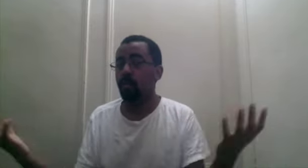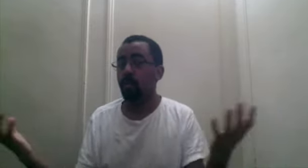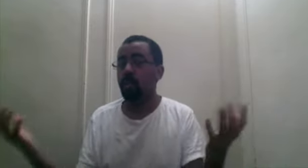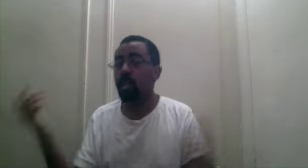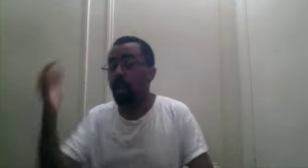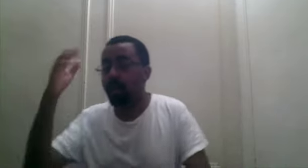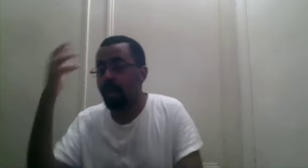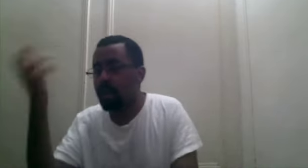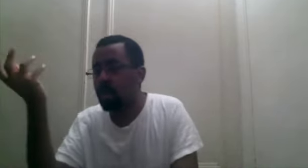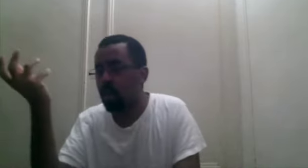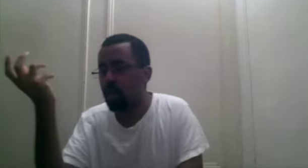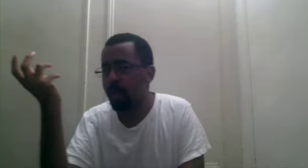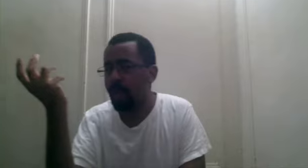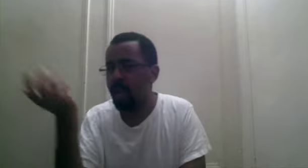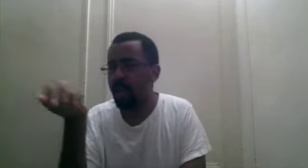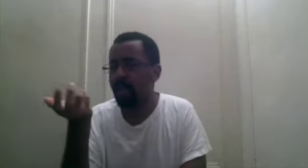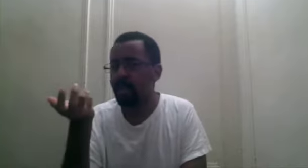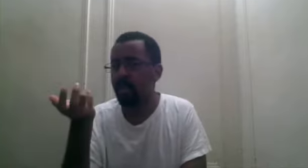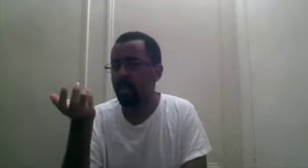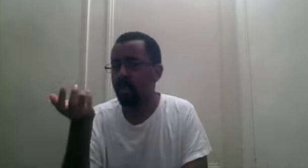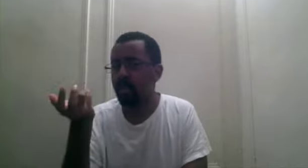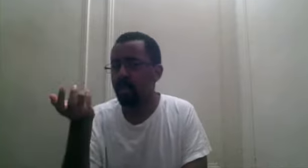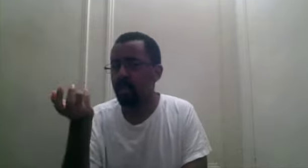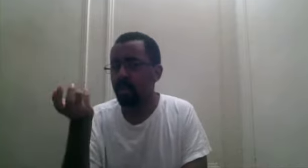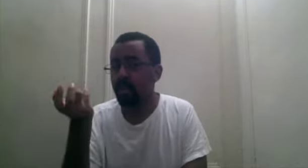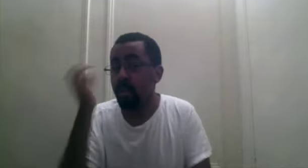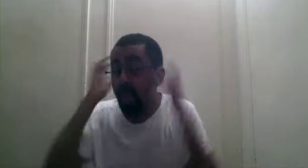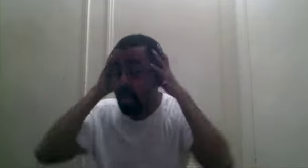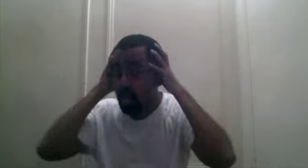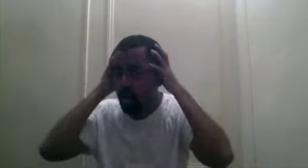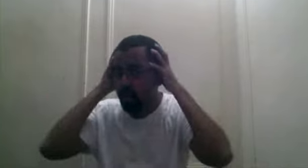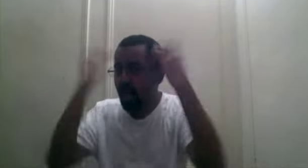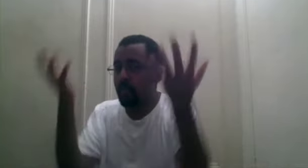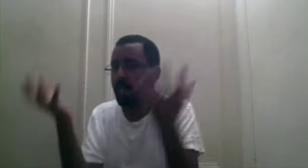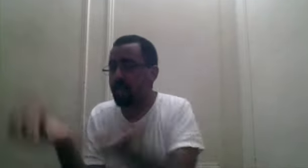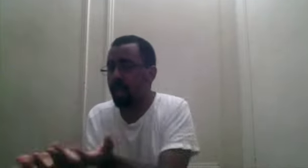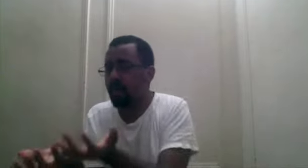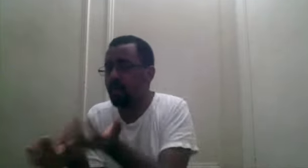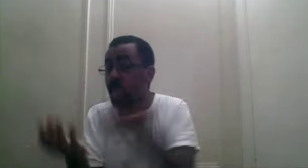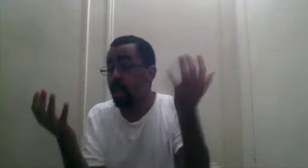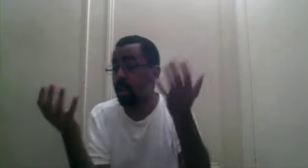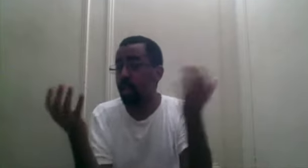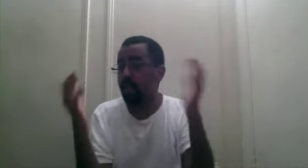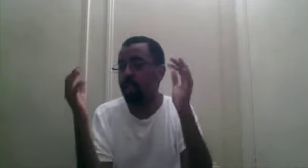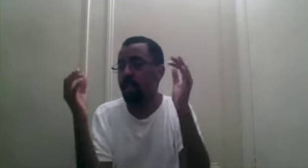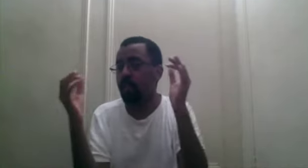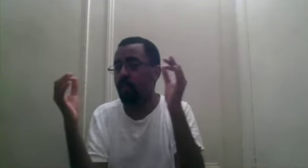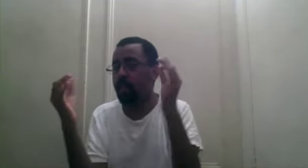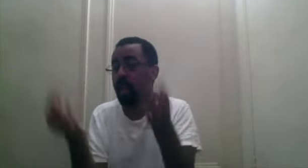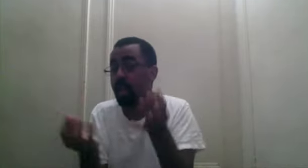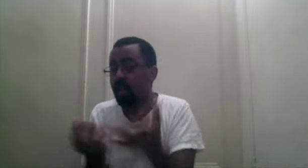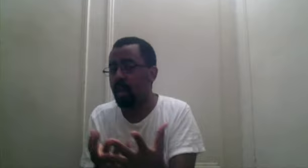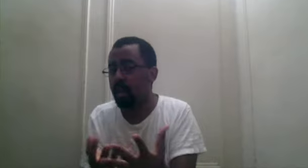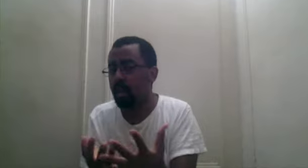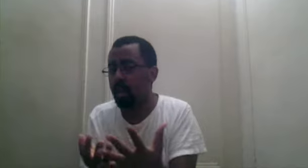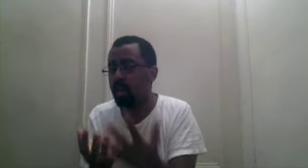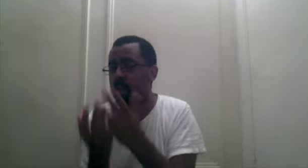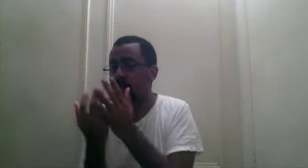Did Ace know back in Alabasta? Did Ace know back when they saved him? Why didn't he even say it for a second there? Like, did